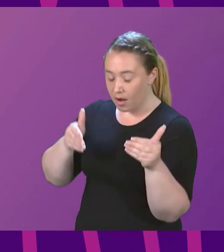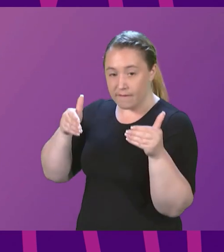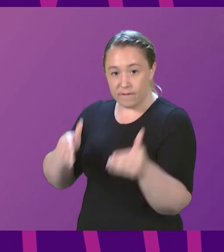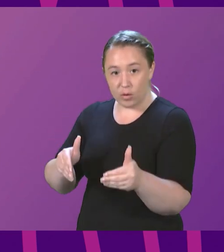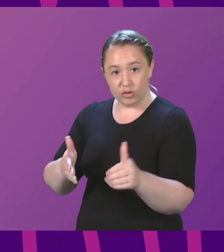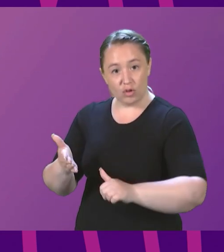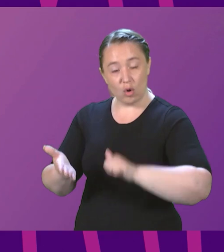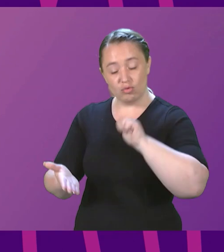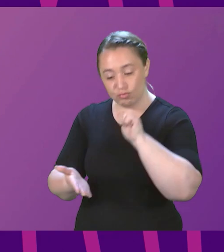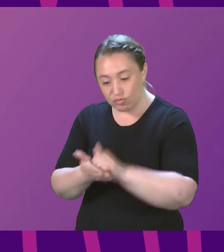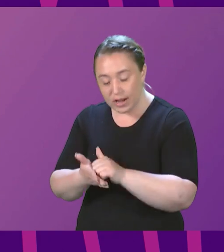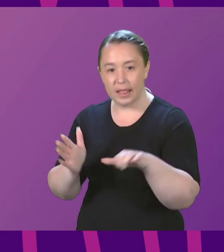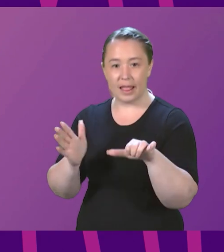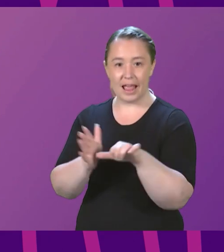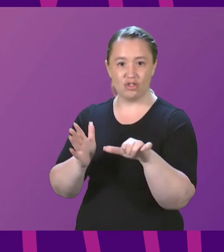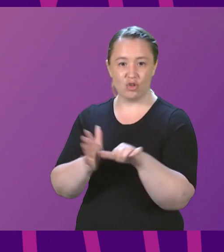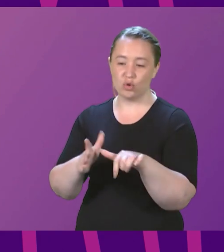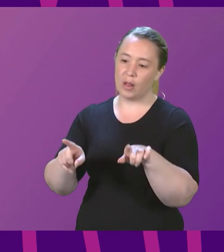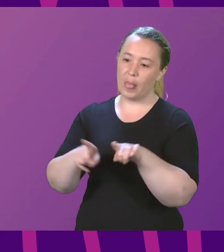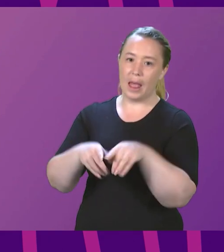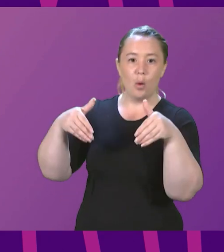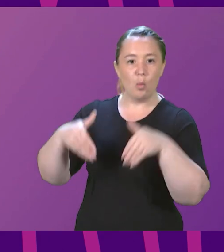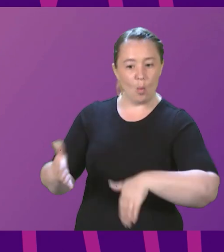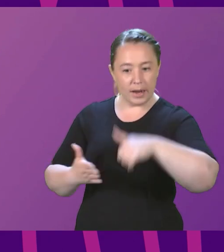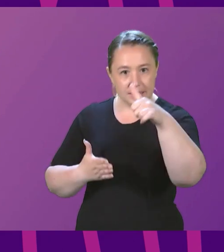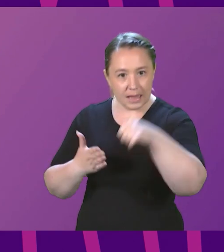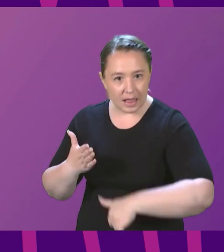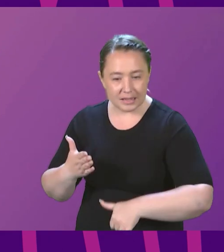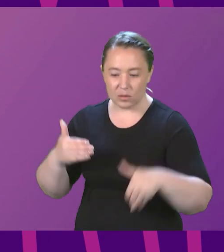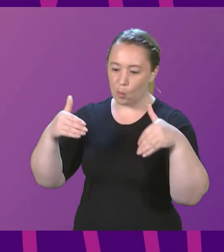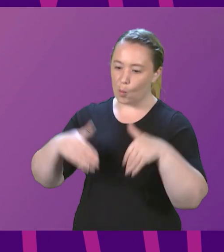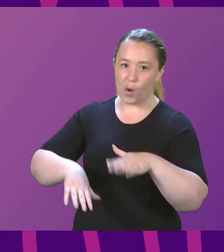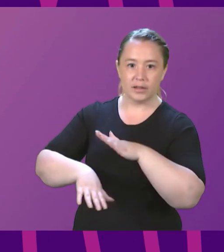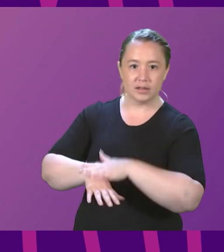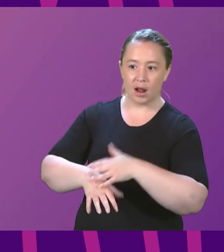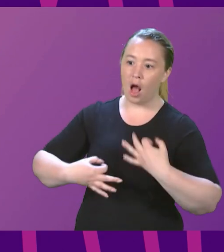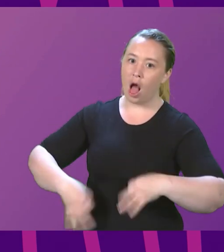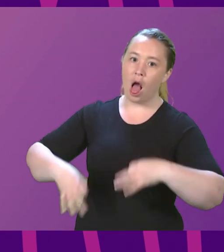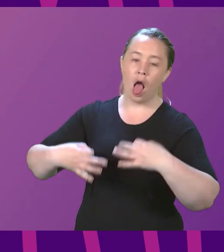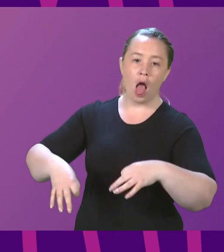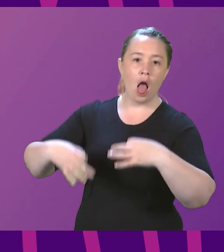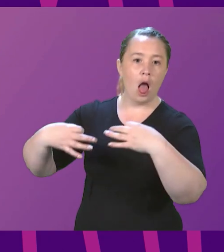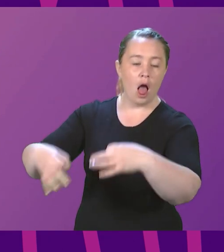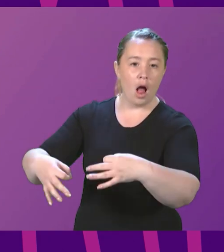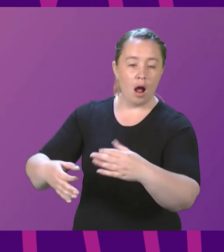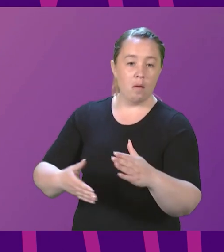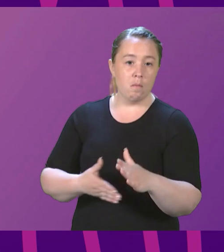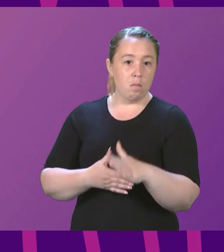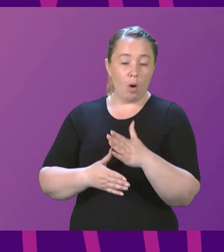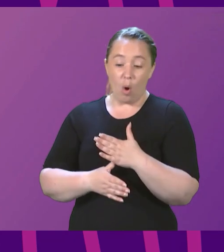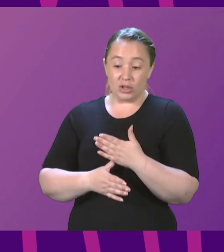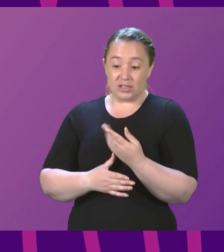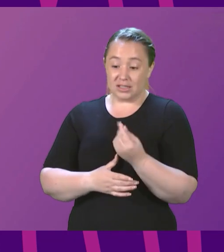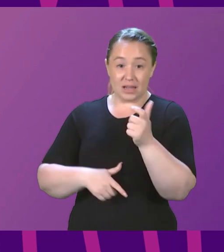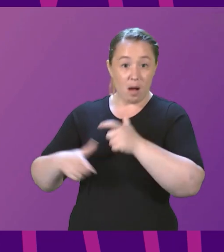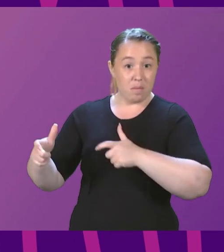addressing these dire waiting times and preventing the resultants and totally unnecessary deaths?